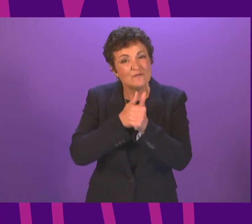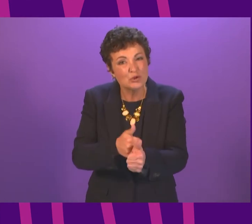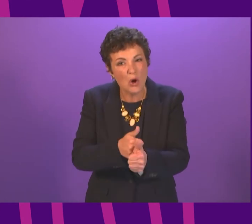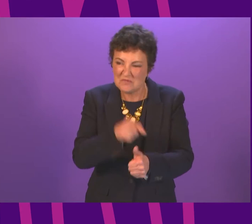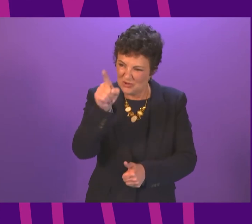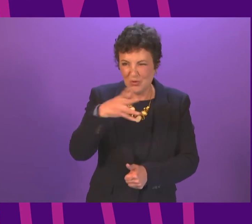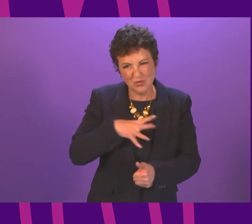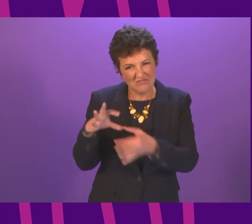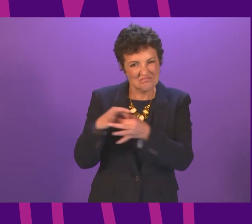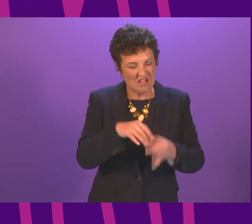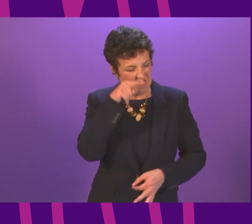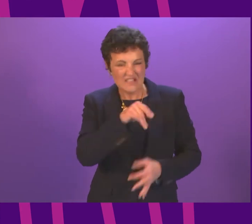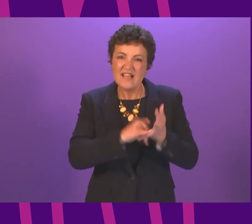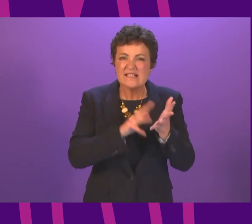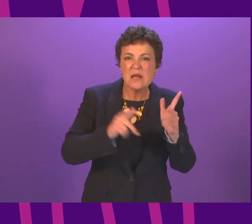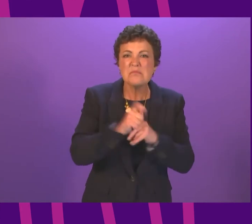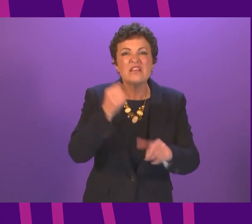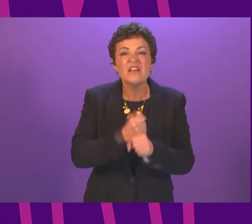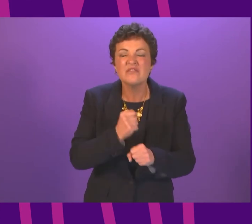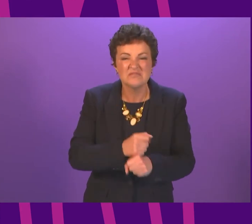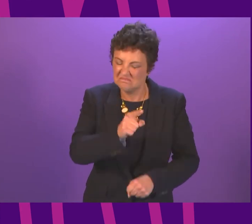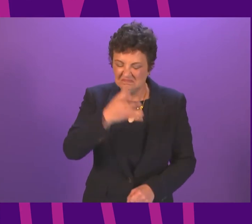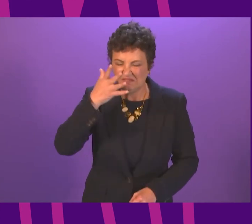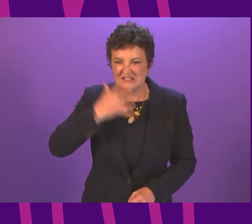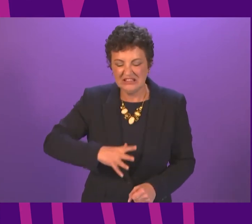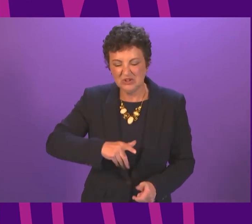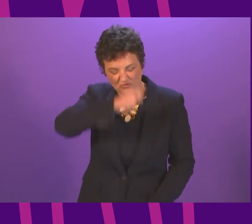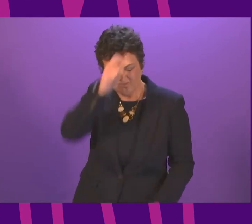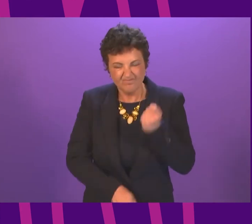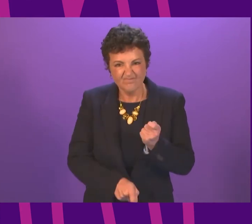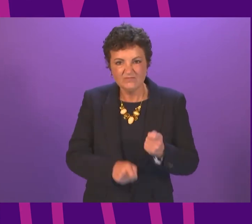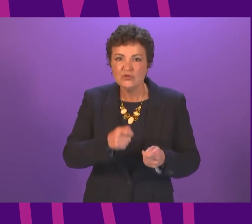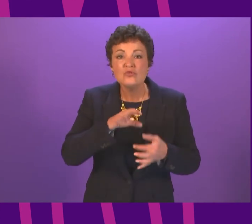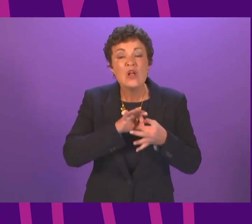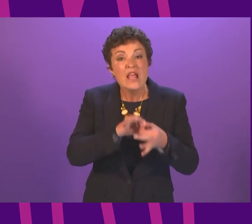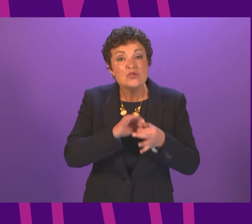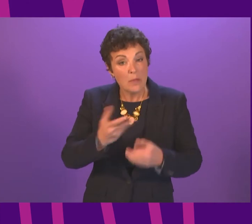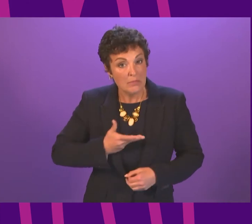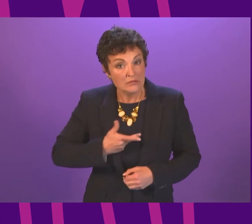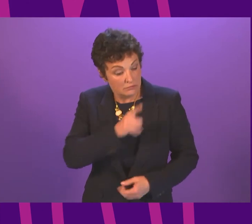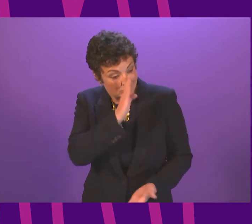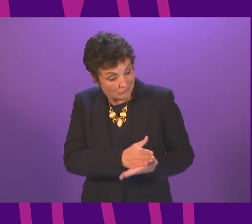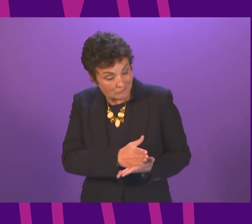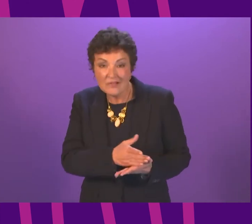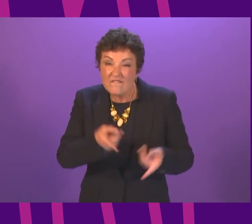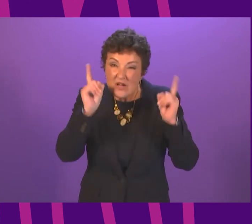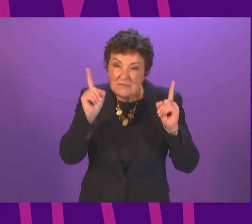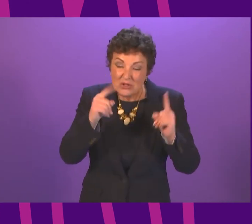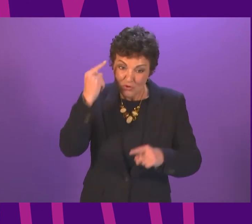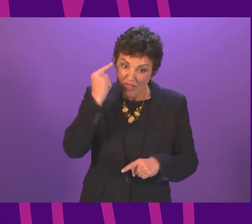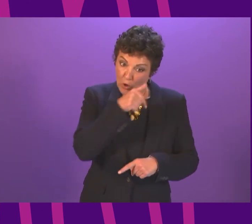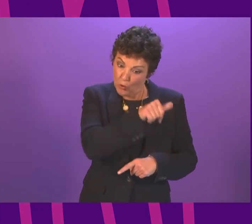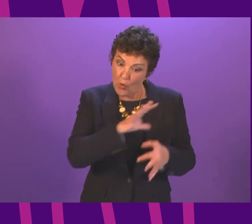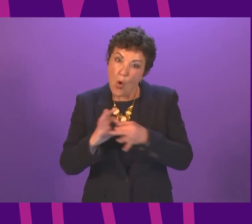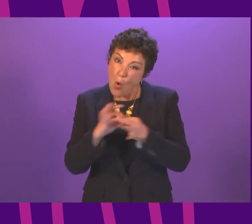this SNP Government, does need to reset its relationship with business. Does the First Minister honestly believe a coalition with